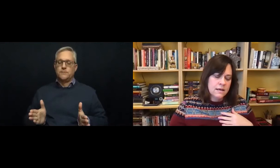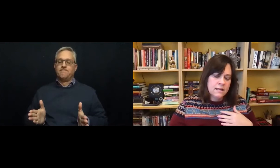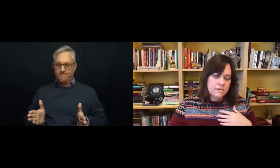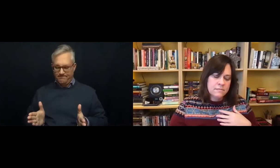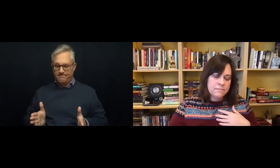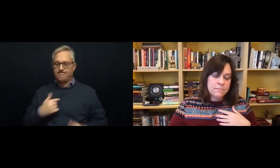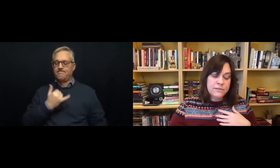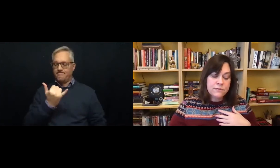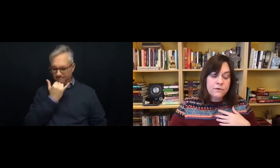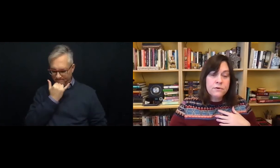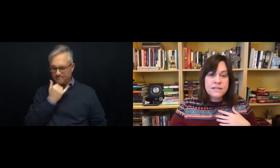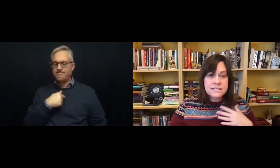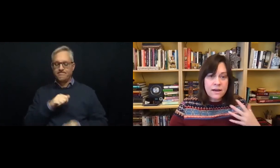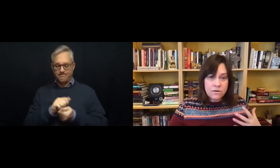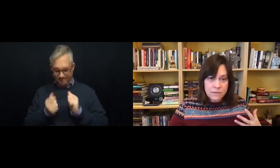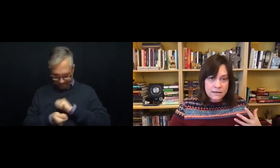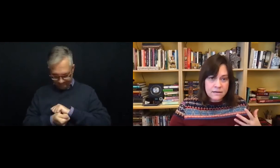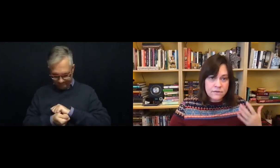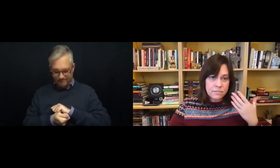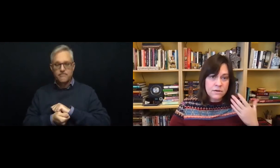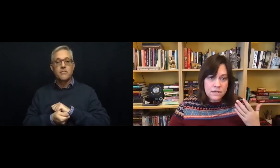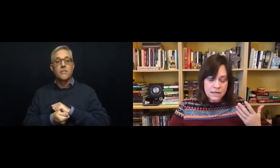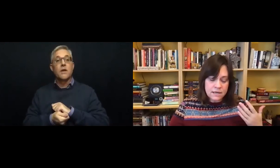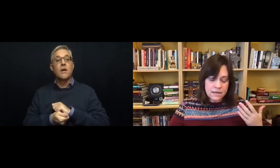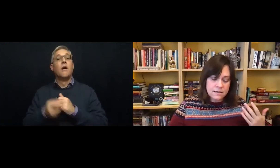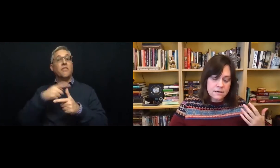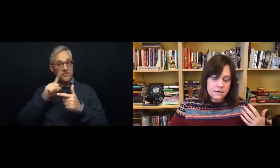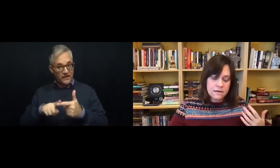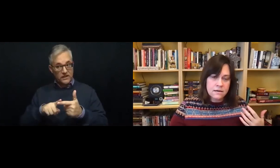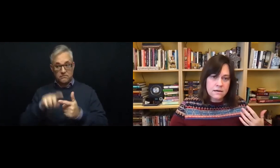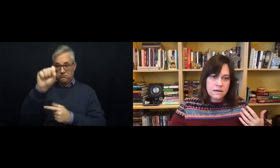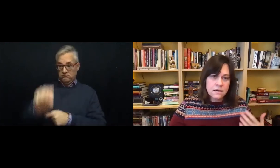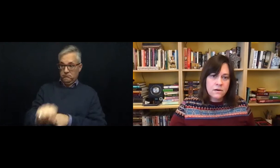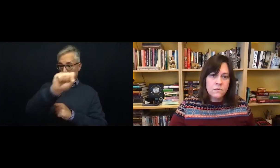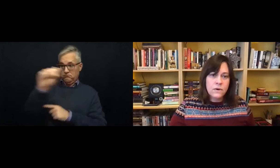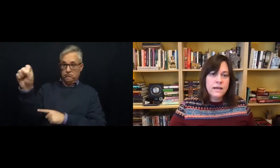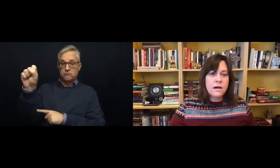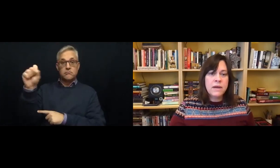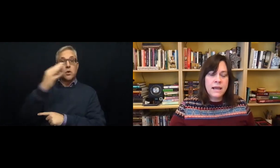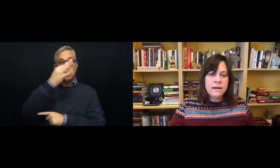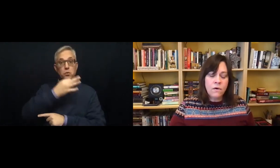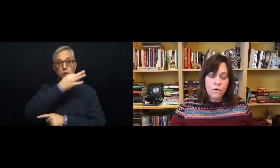but through the sacrament of communion we are made whole